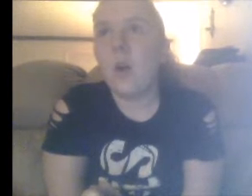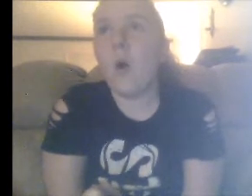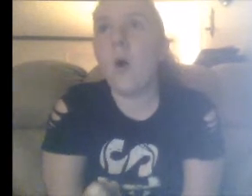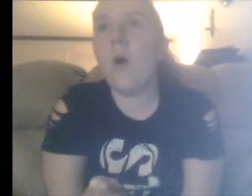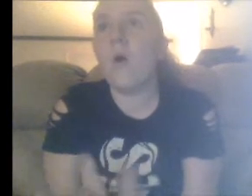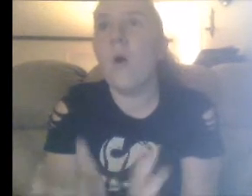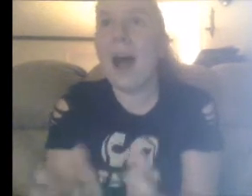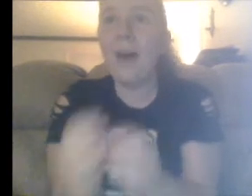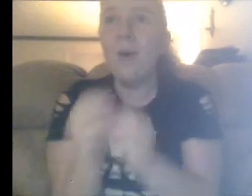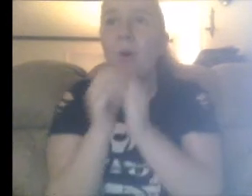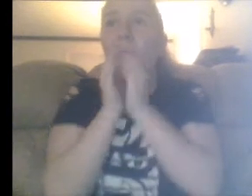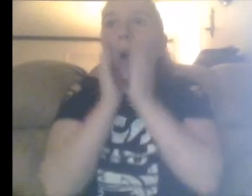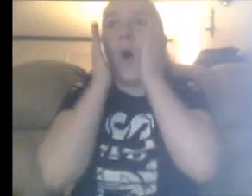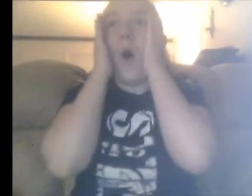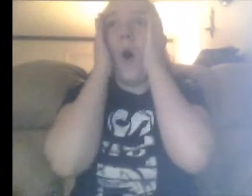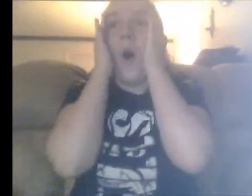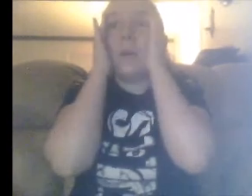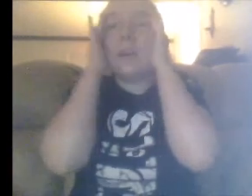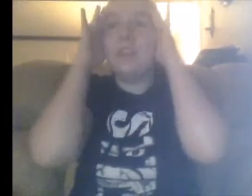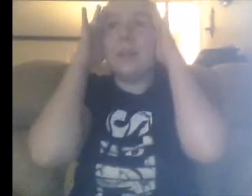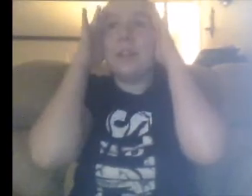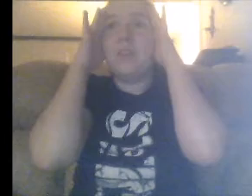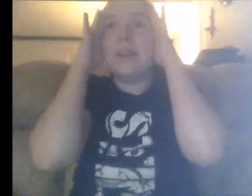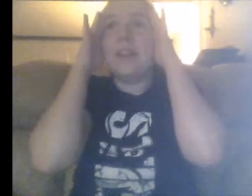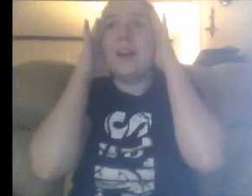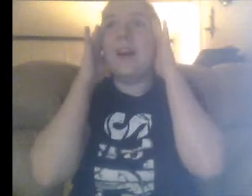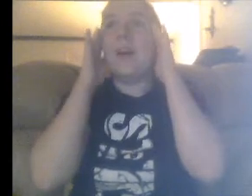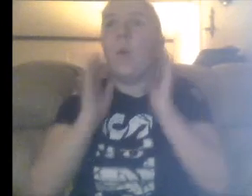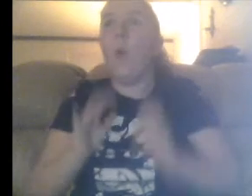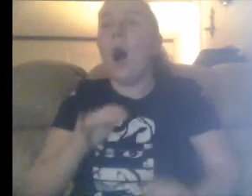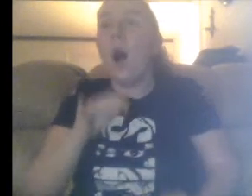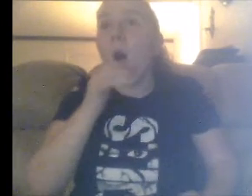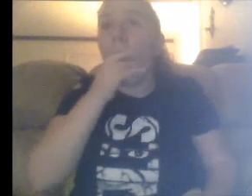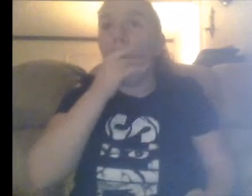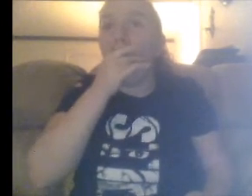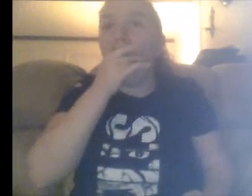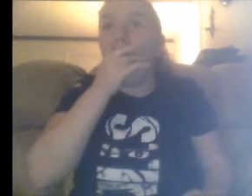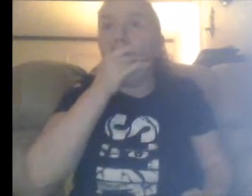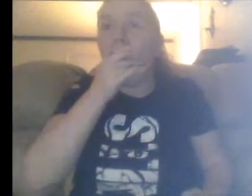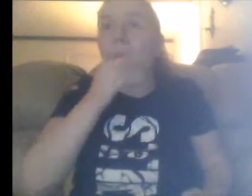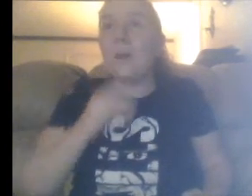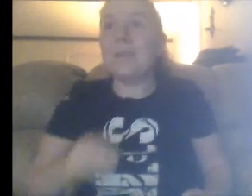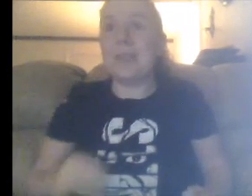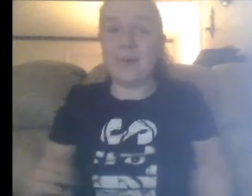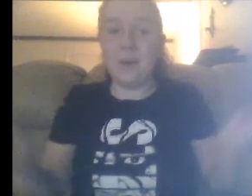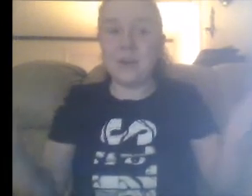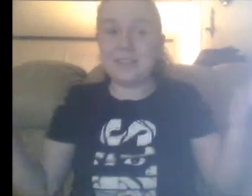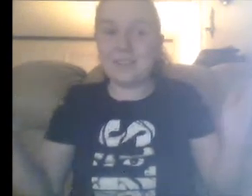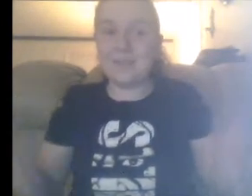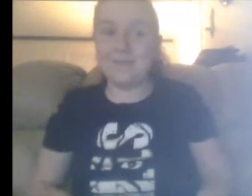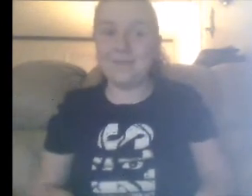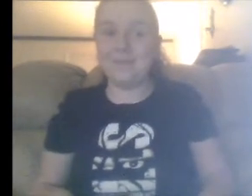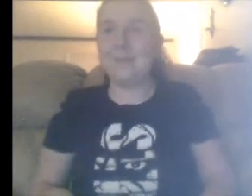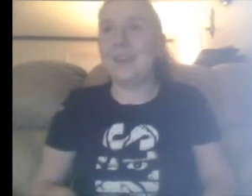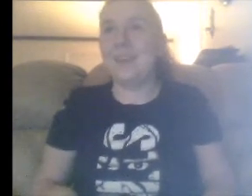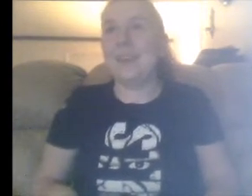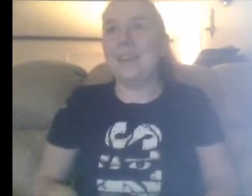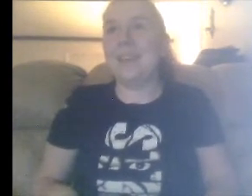Oh. Oh. Oh. Could you really do it? Whoa. That worked. That